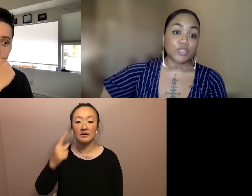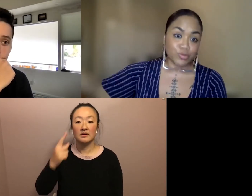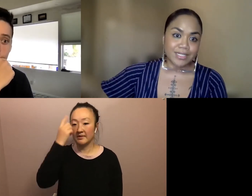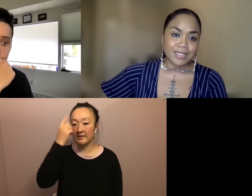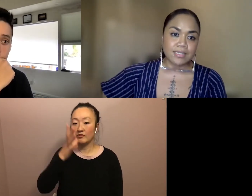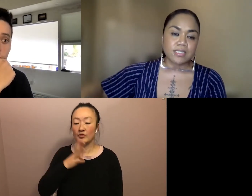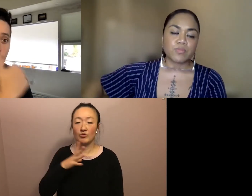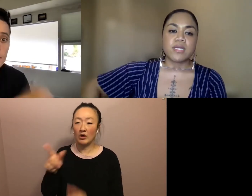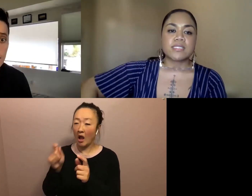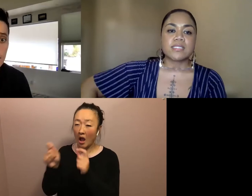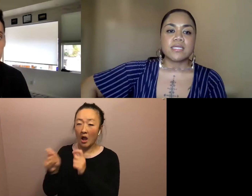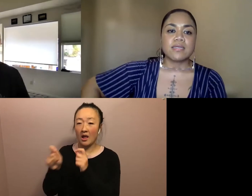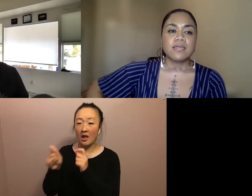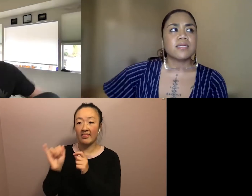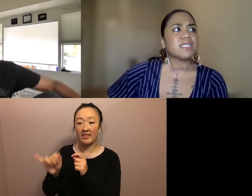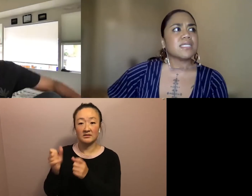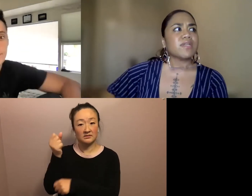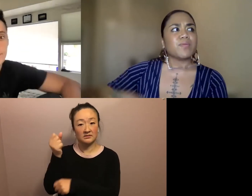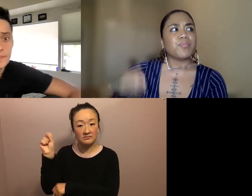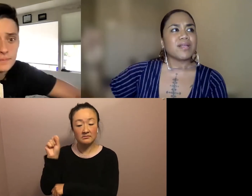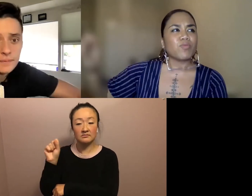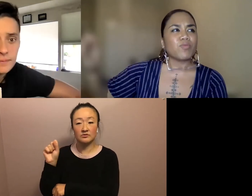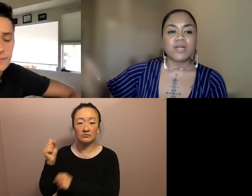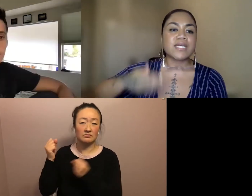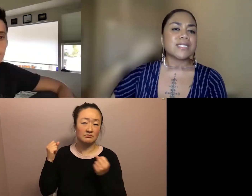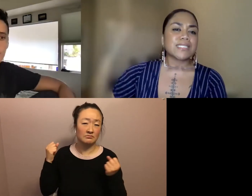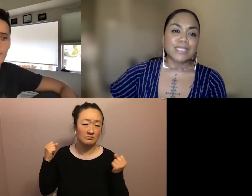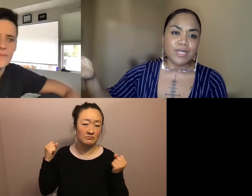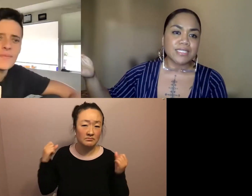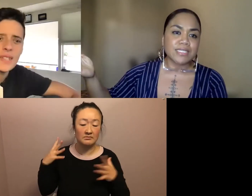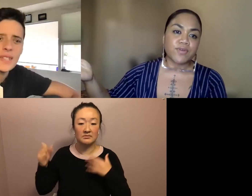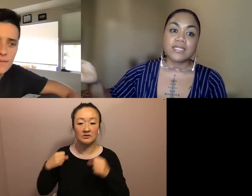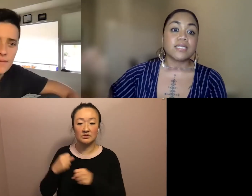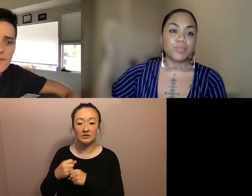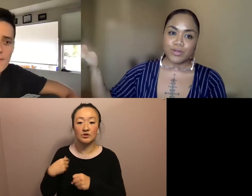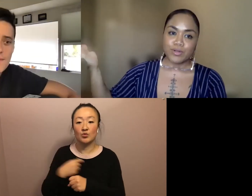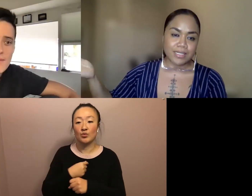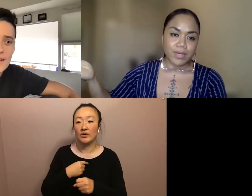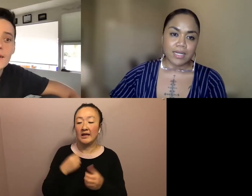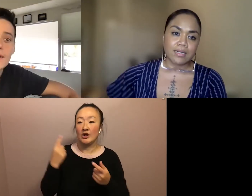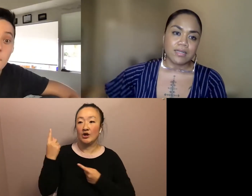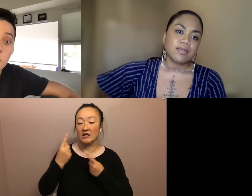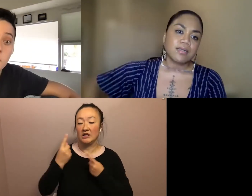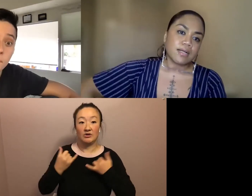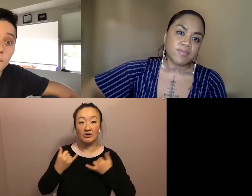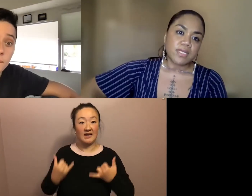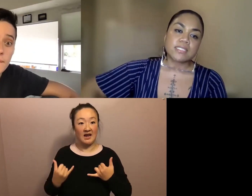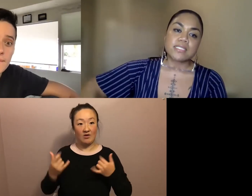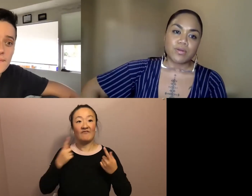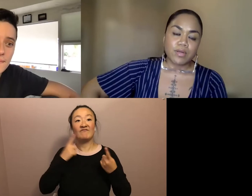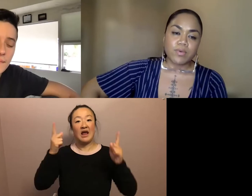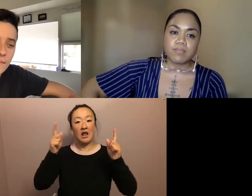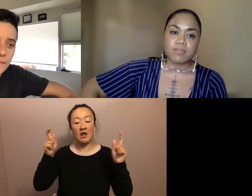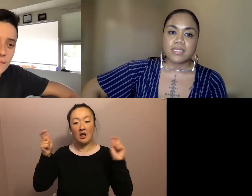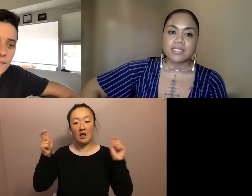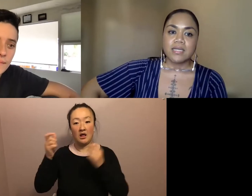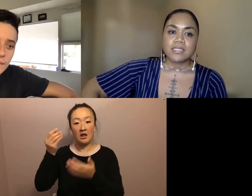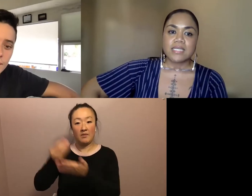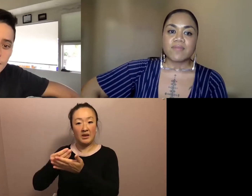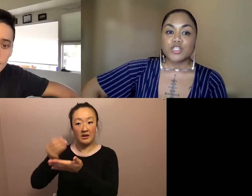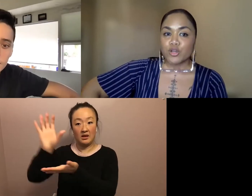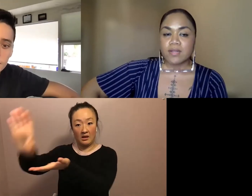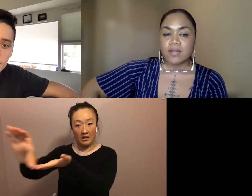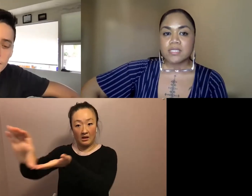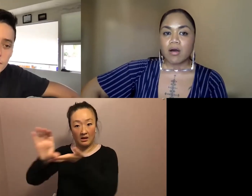for centuries to bring us even a point where we're even considering defunding the police. Right. Um, even considering what it means